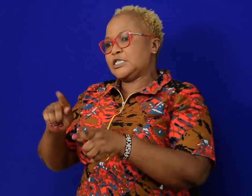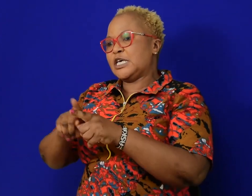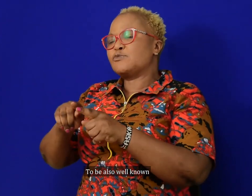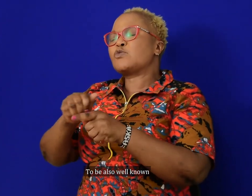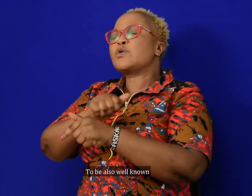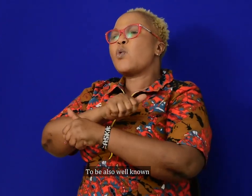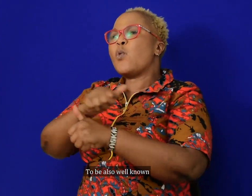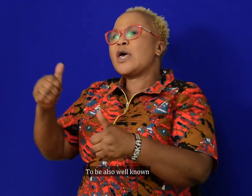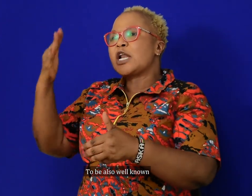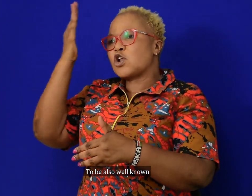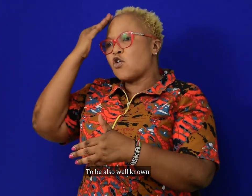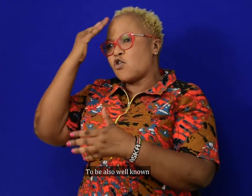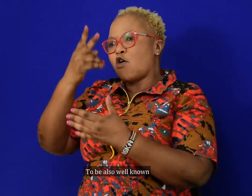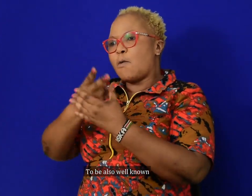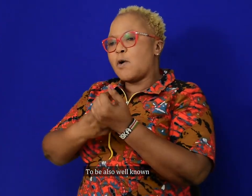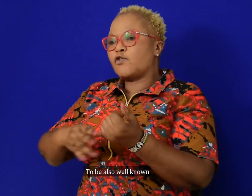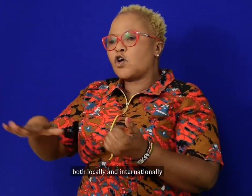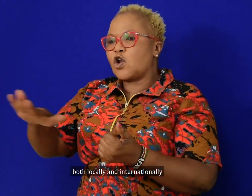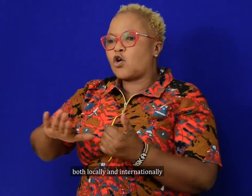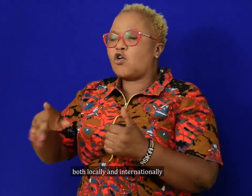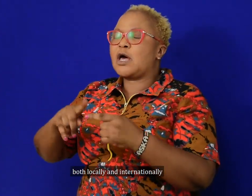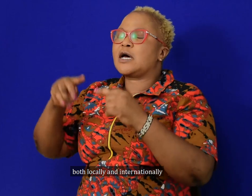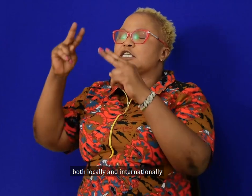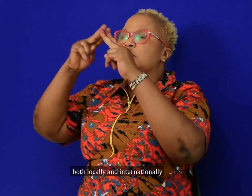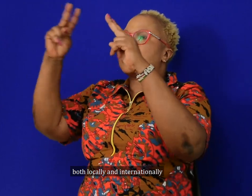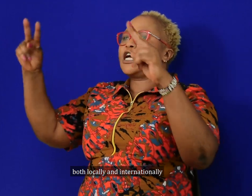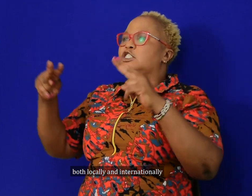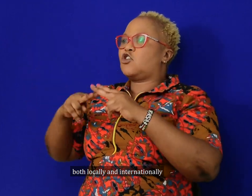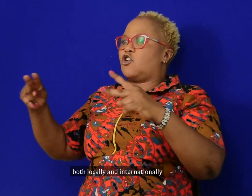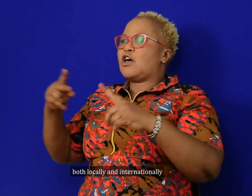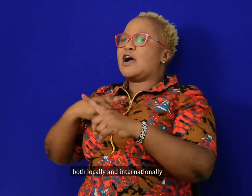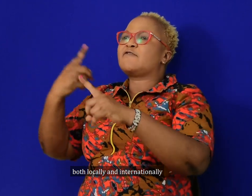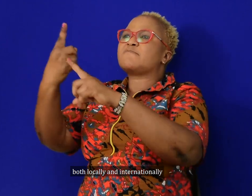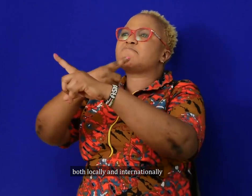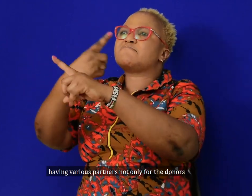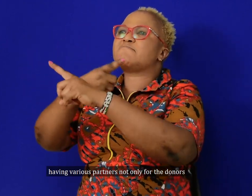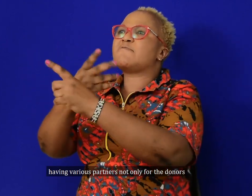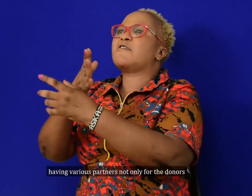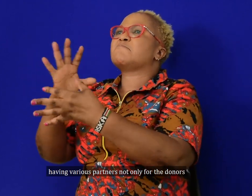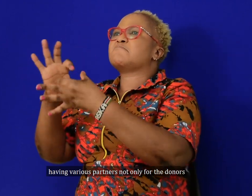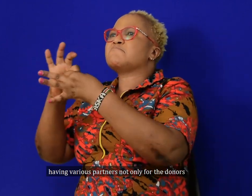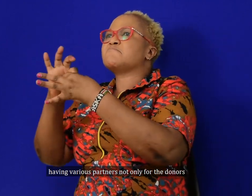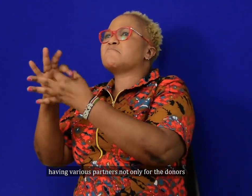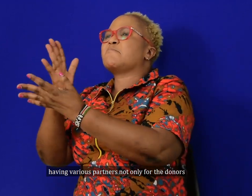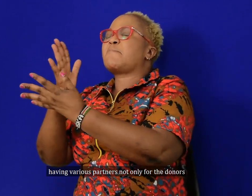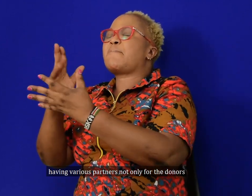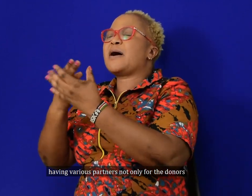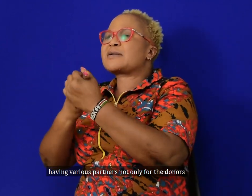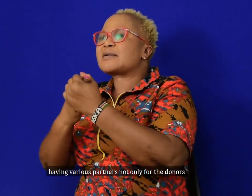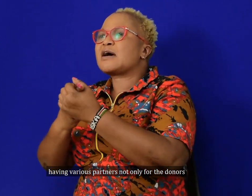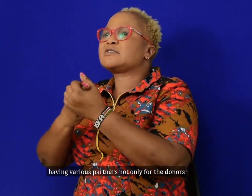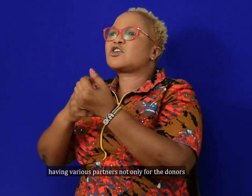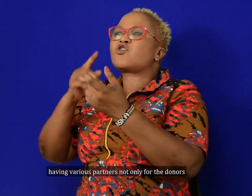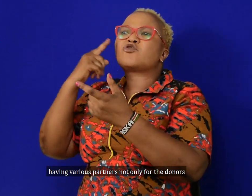Also, to be well known, both locally and internationally, having various partners, not only for the donors,